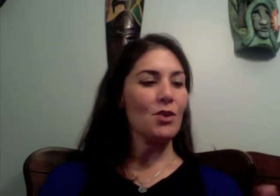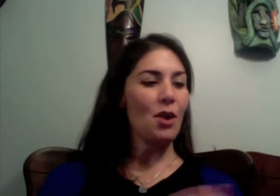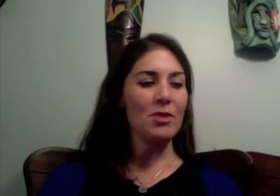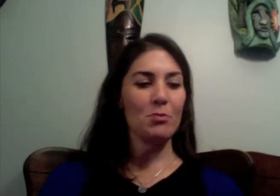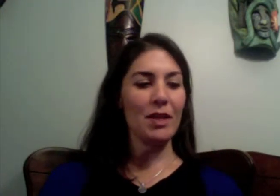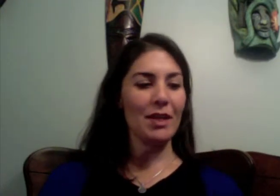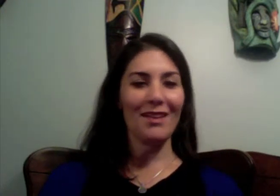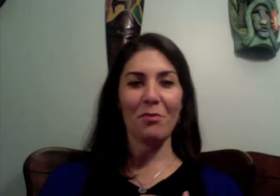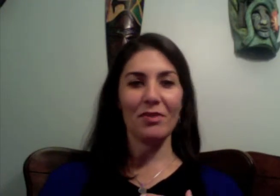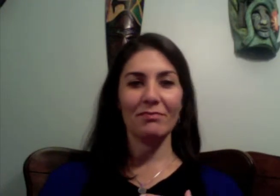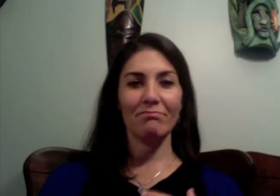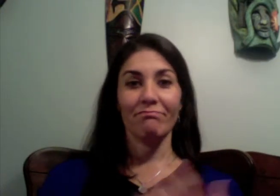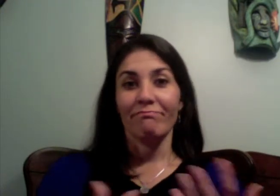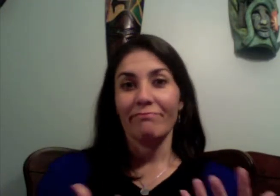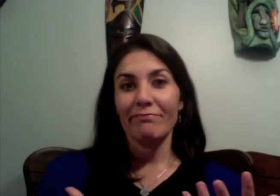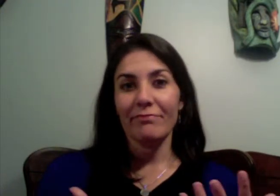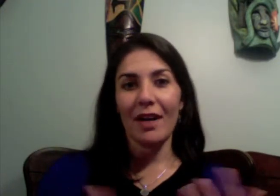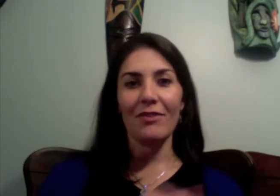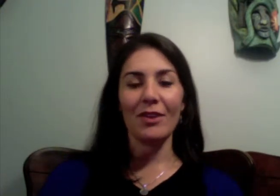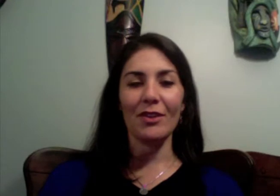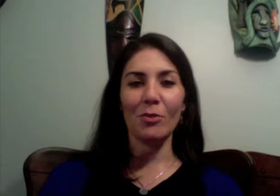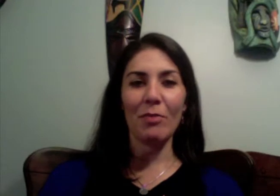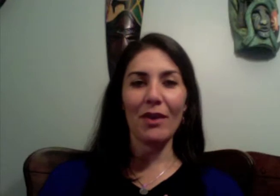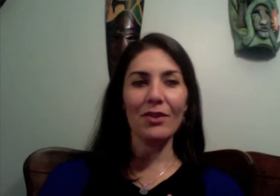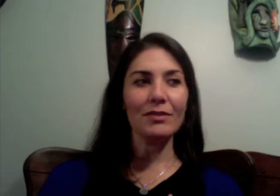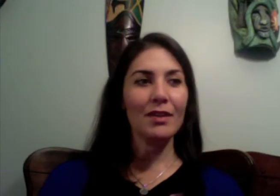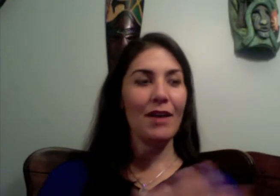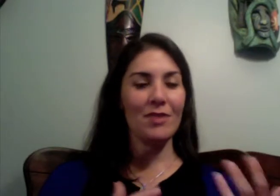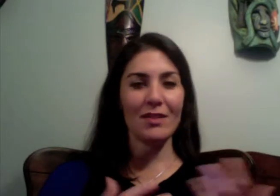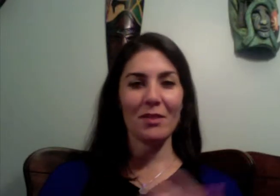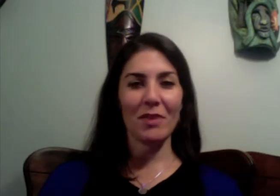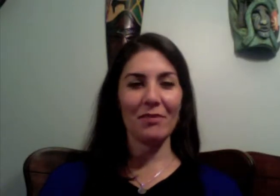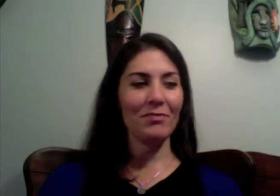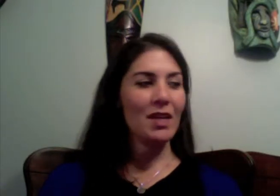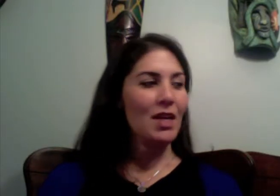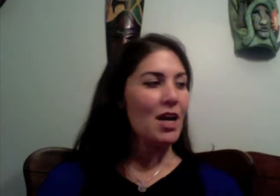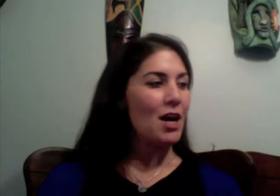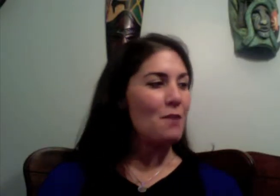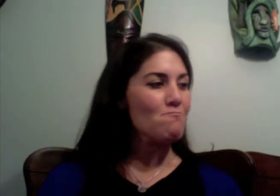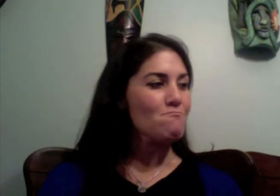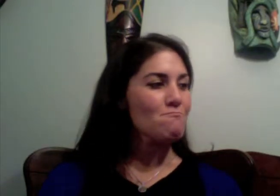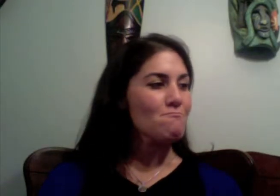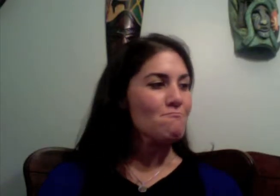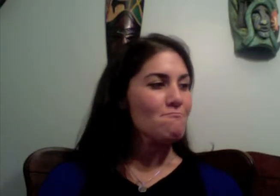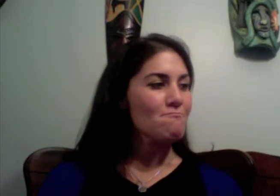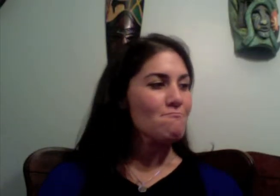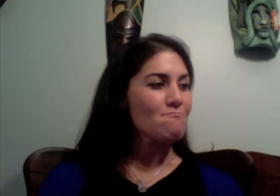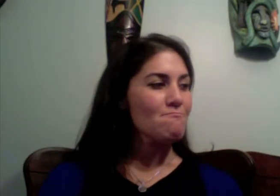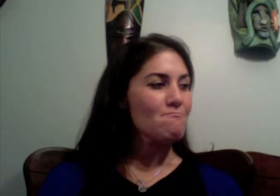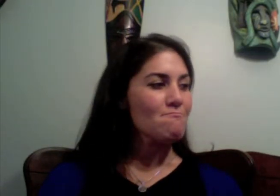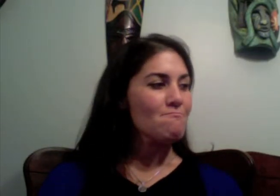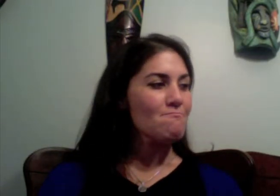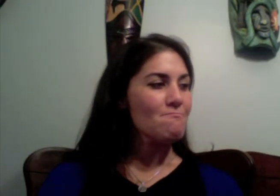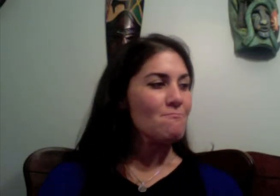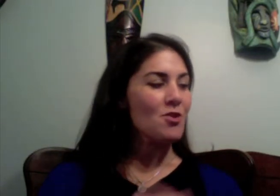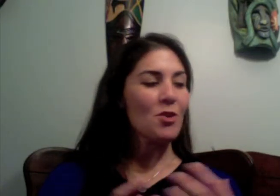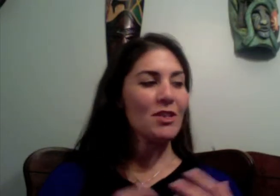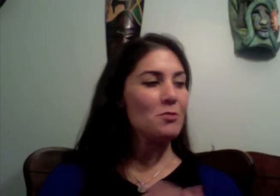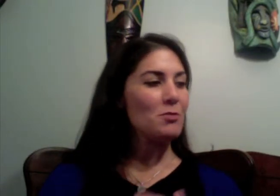garbage and picking it up I feel a little bit better I've done something yoga to me